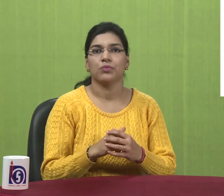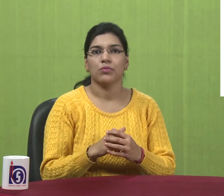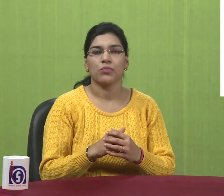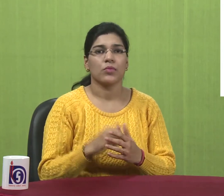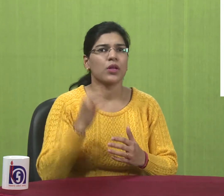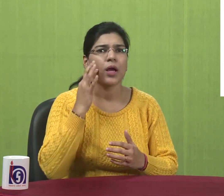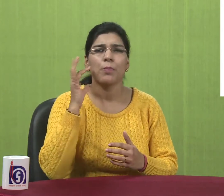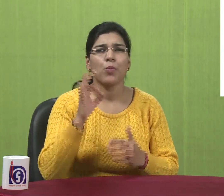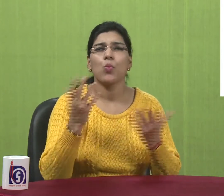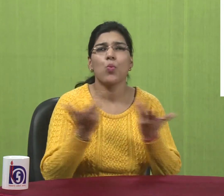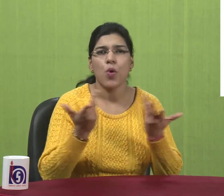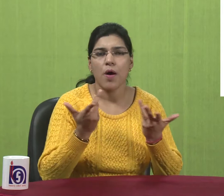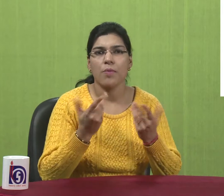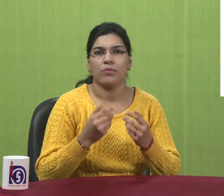So why is password important?